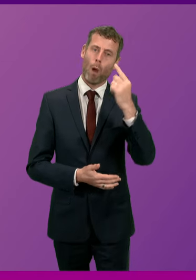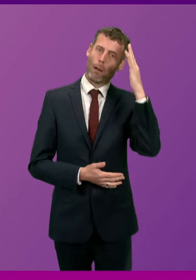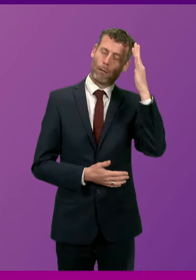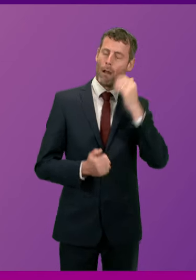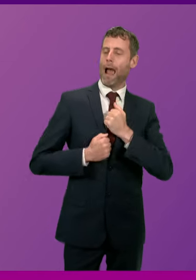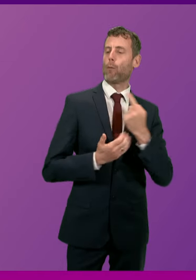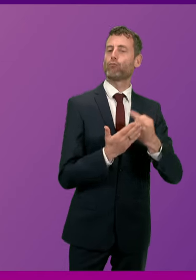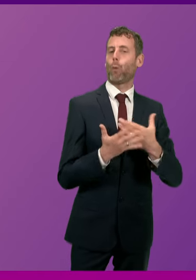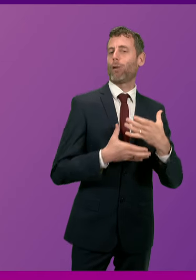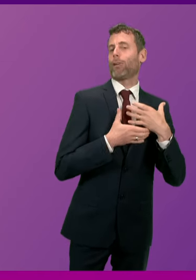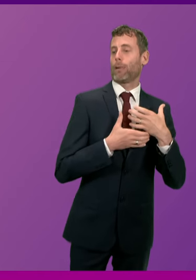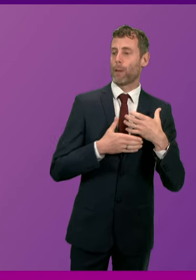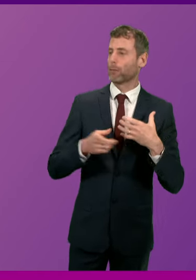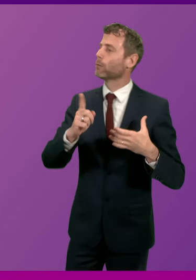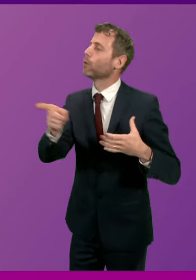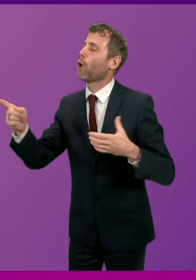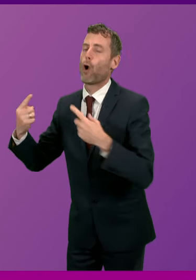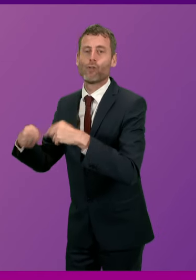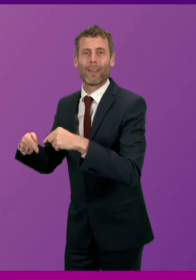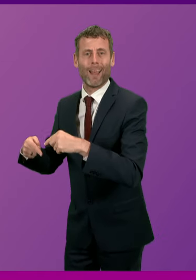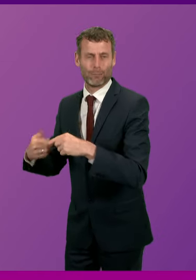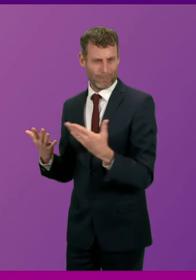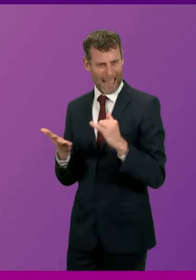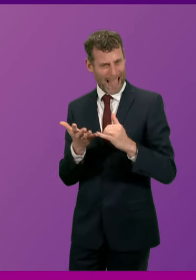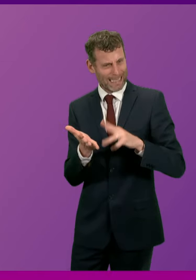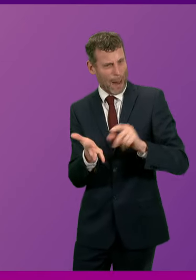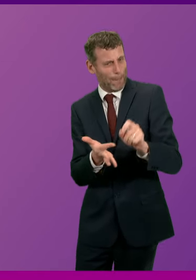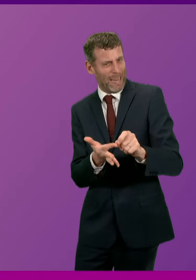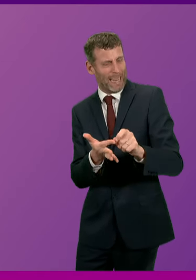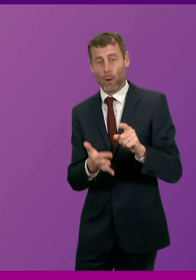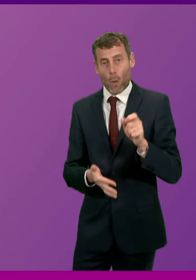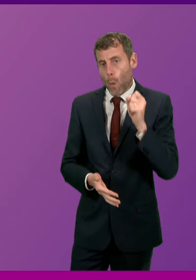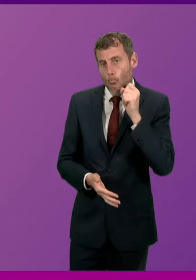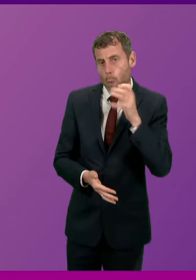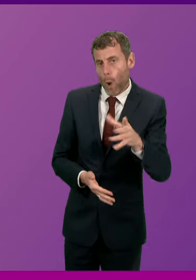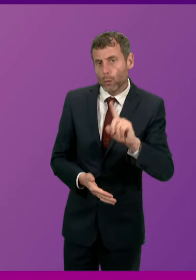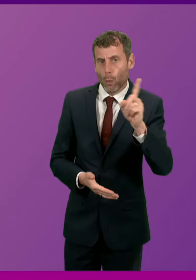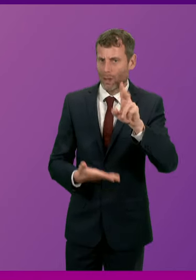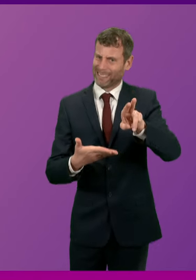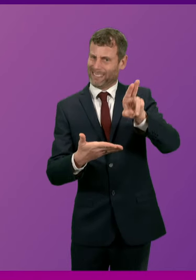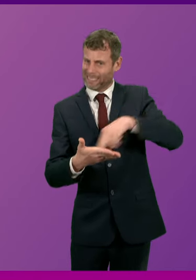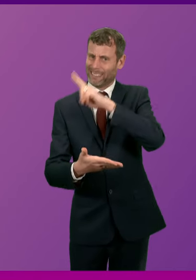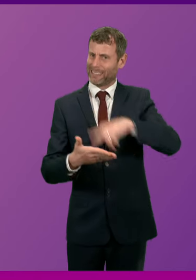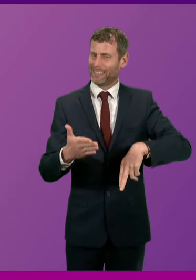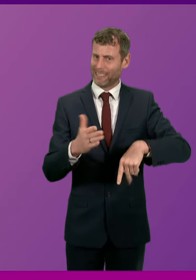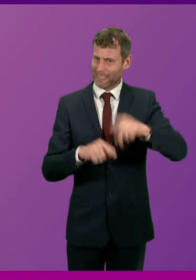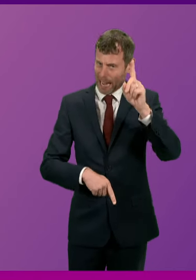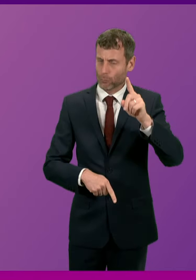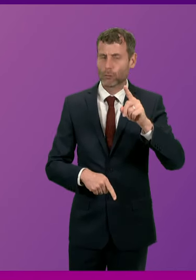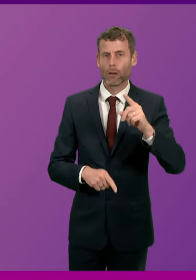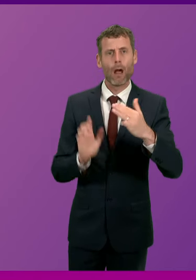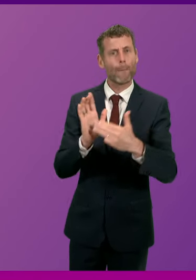Not only have the SNP refused to support any sanction for Michael Matheson, incredibly,